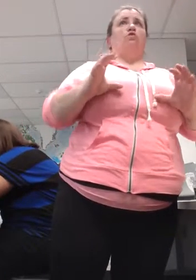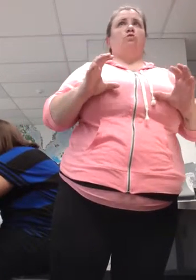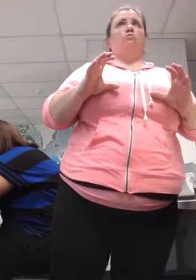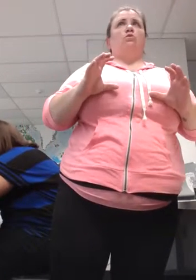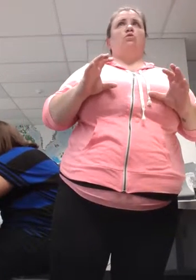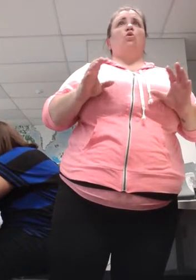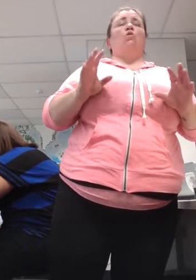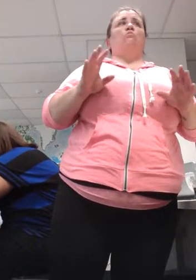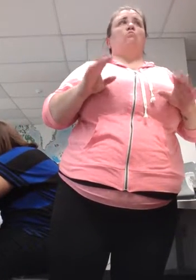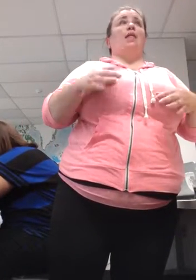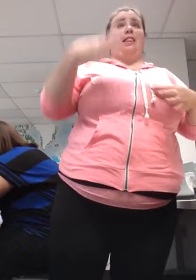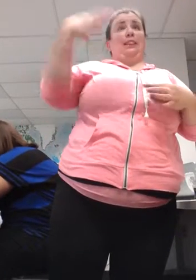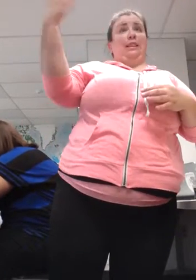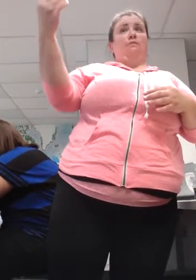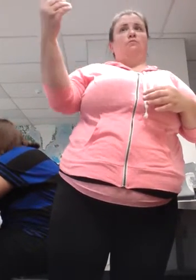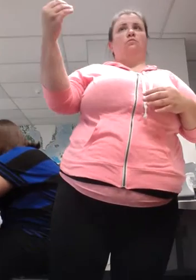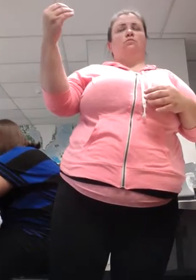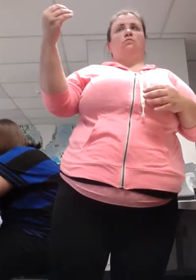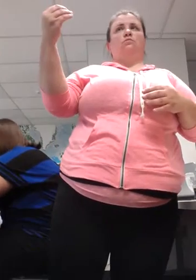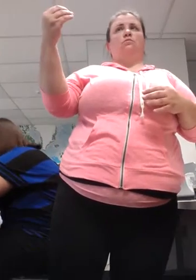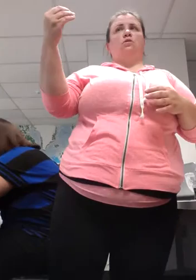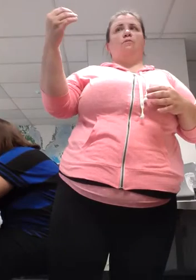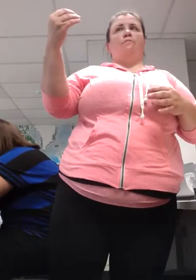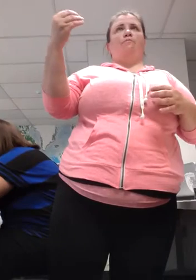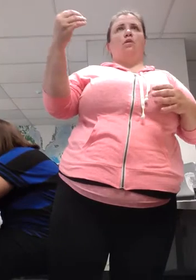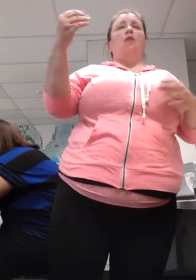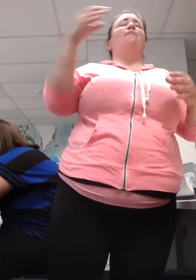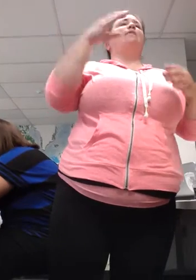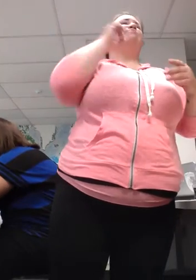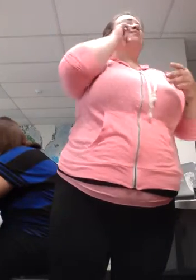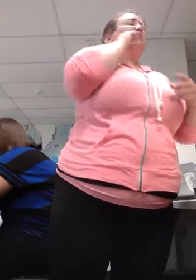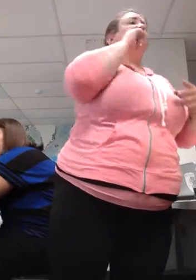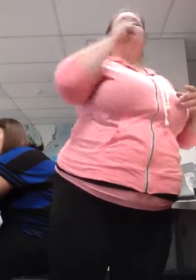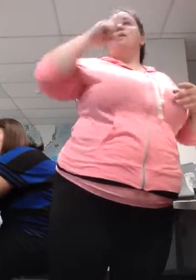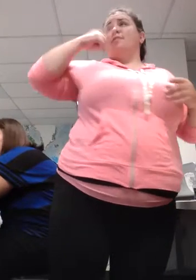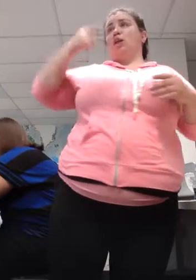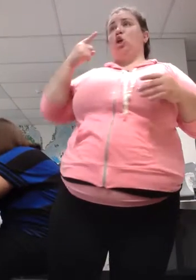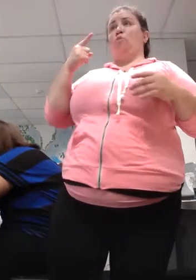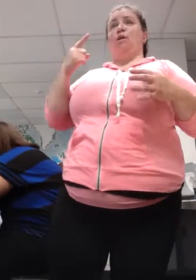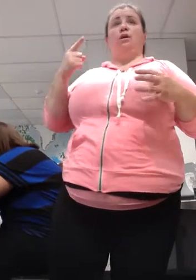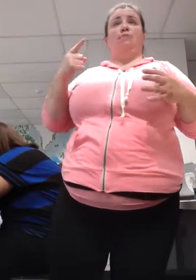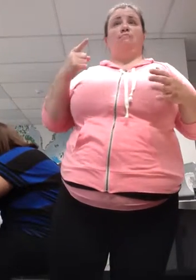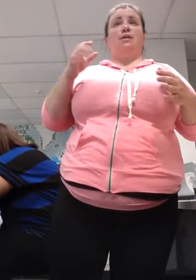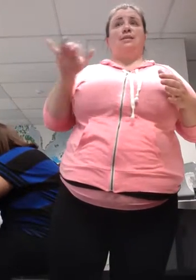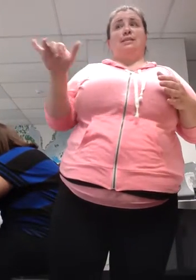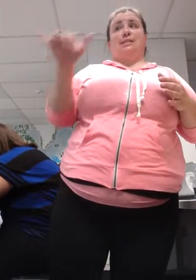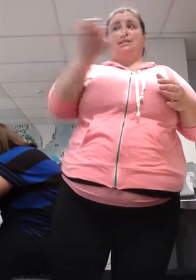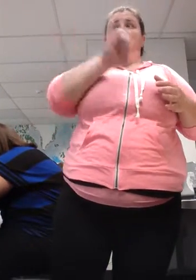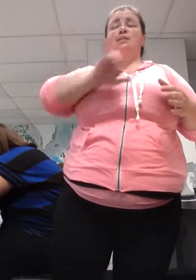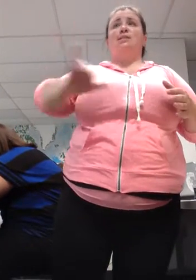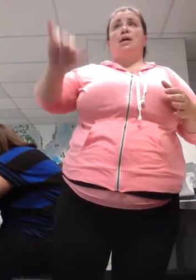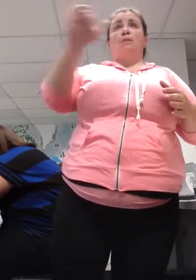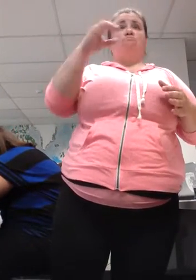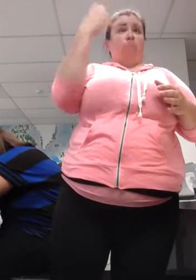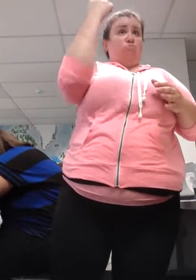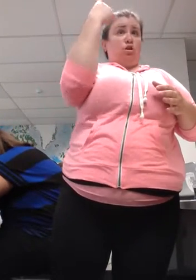as the hearing consumers, then you have done something wrong. Then the interpretation is not successful.